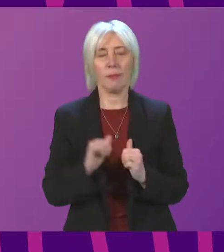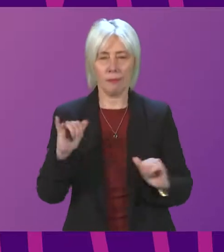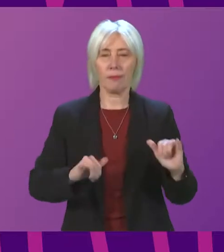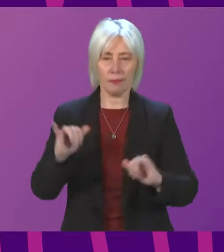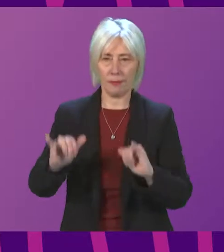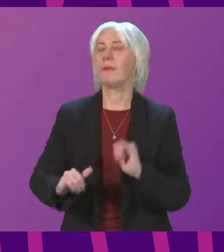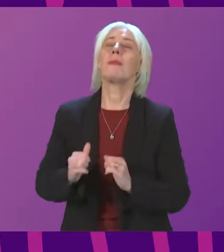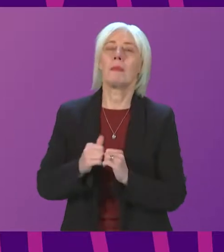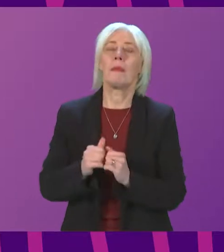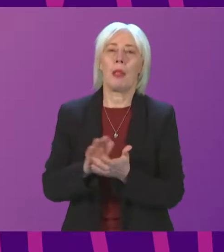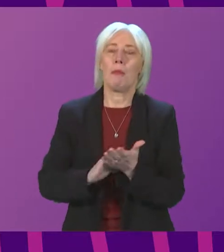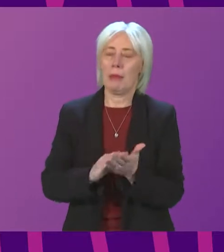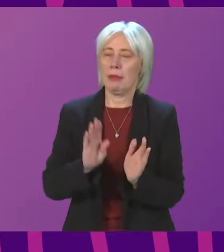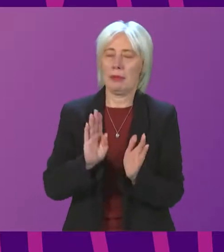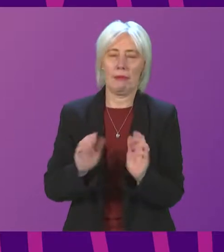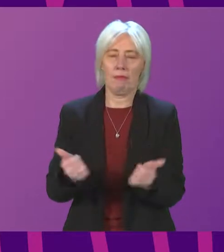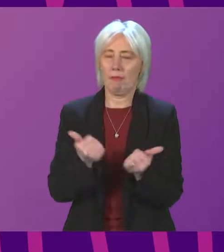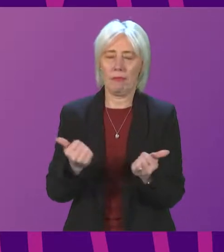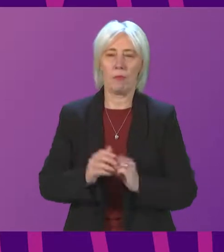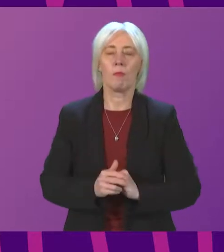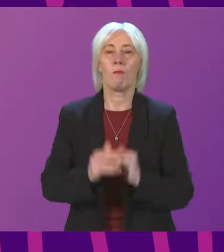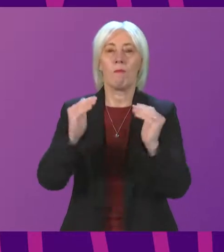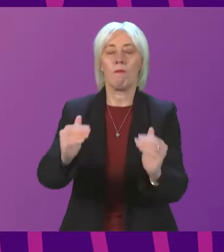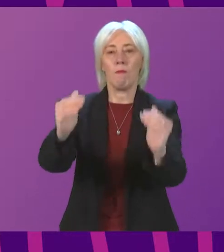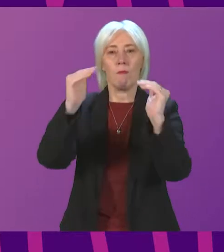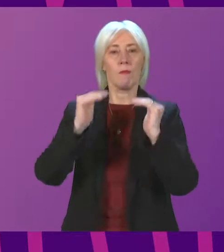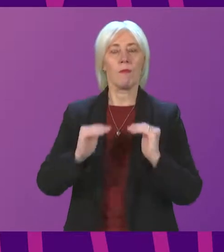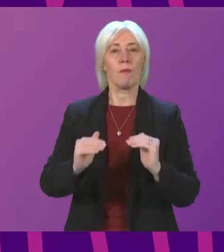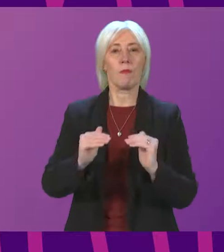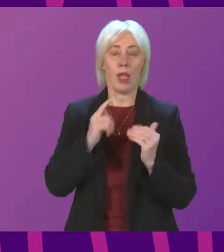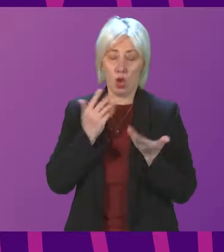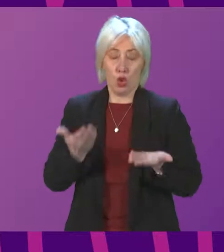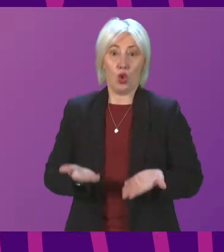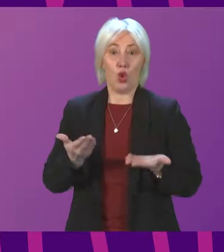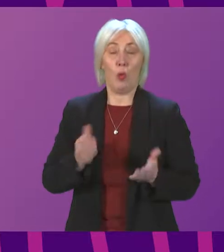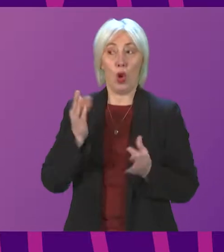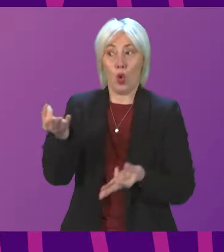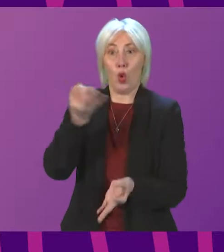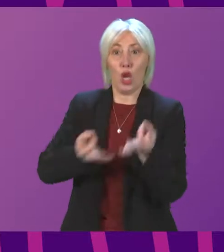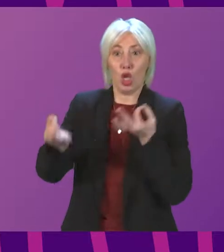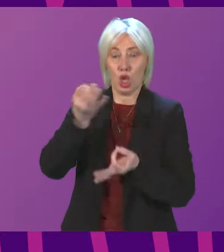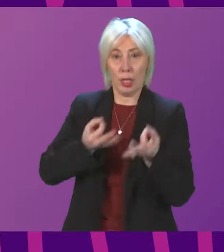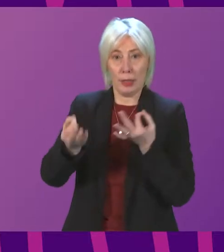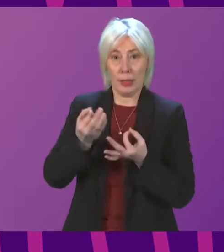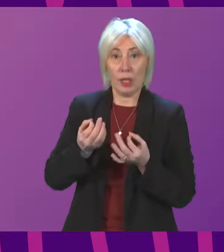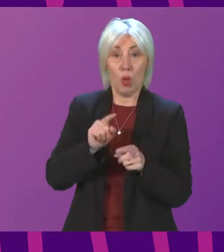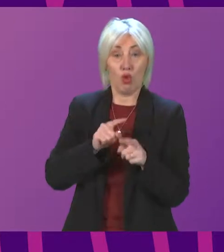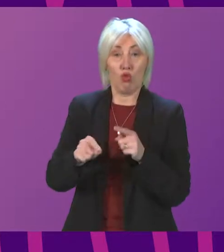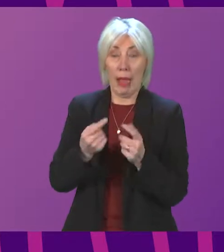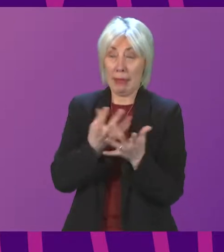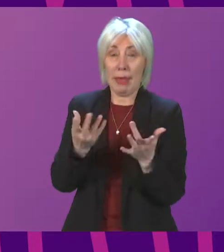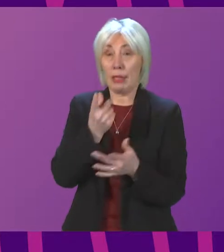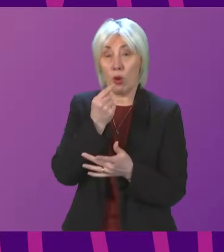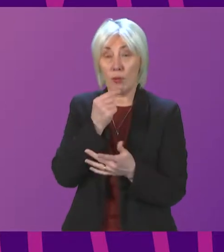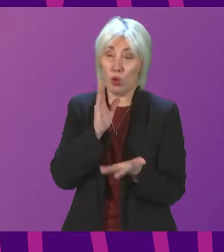The motion is therefore agreed. The next item of business is topical questions. In order to get in as many members as possible, I'd be